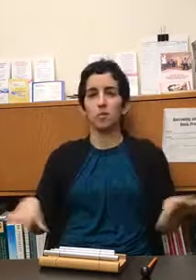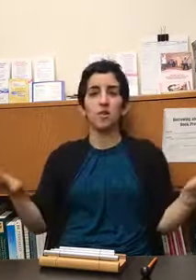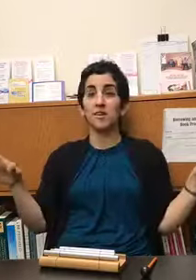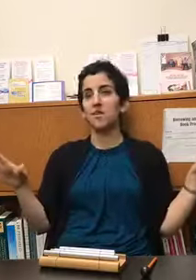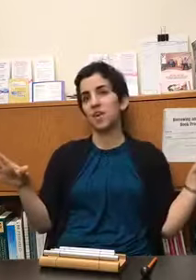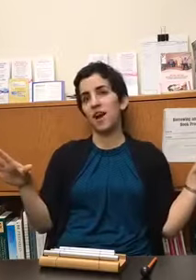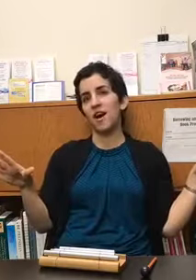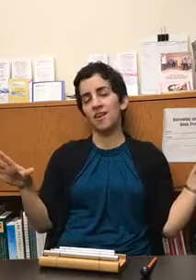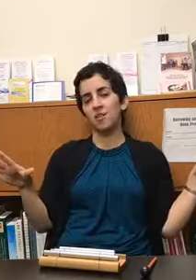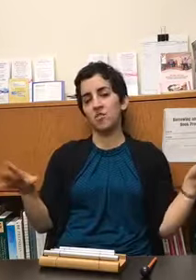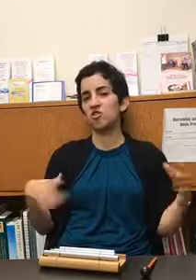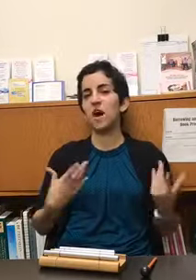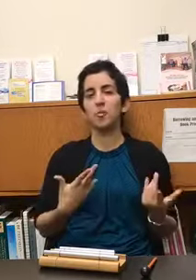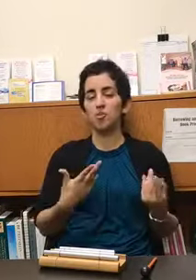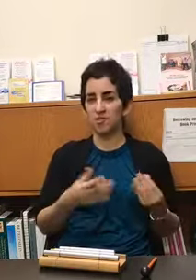release of the ah so it's just options